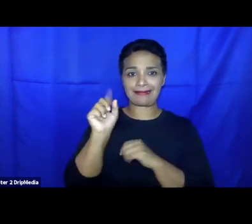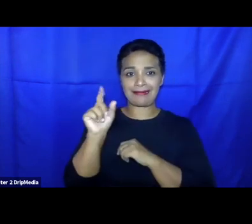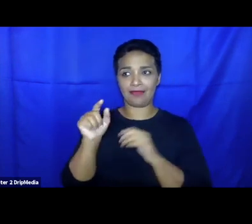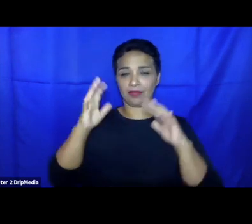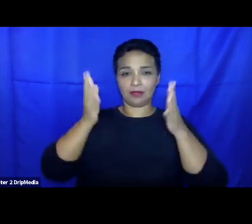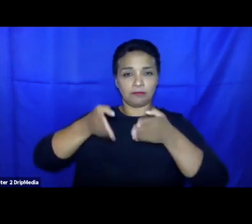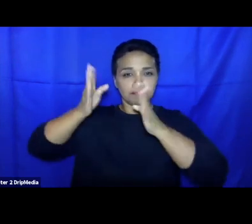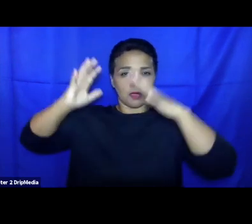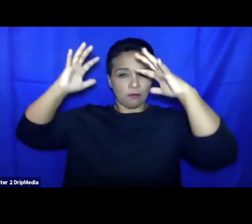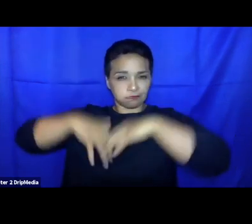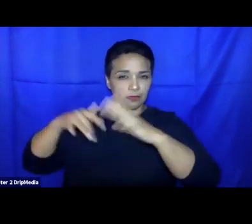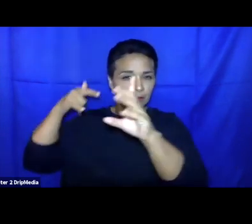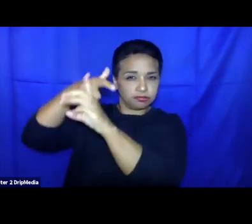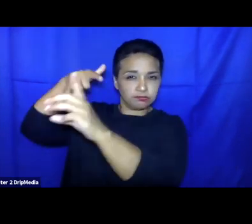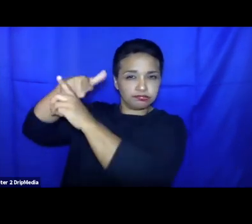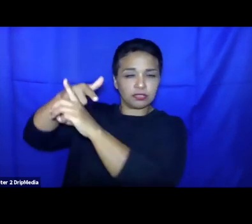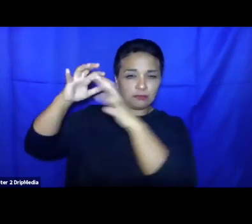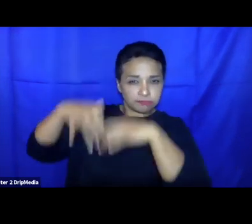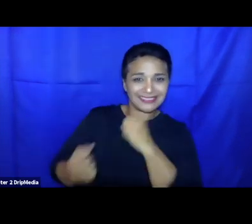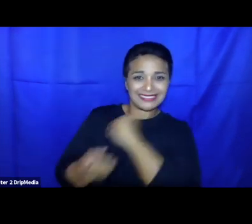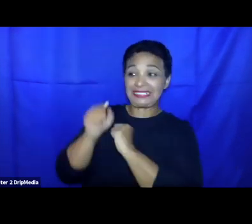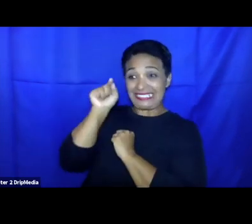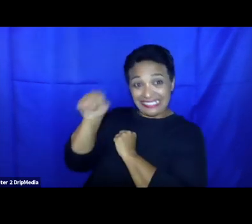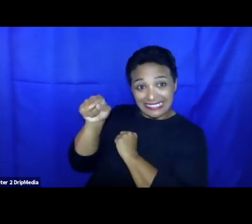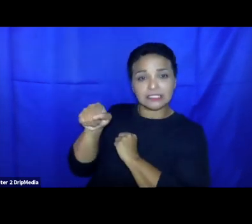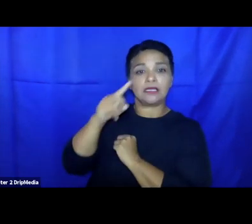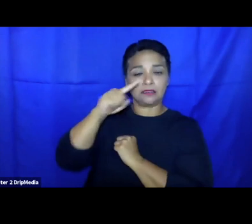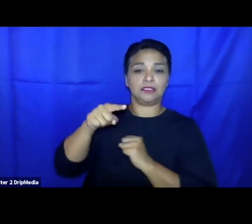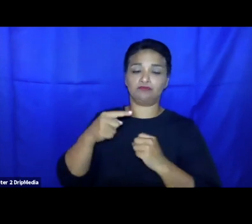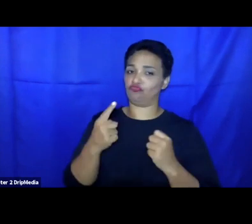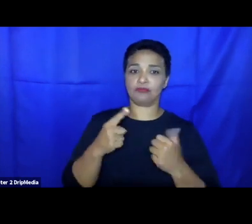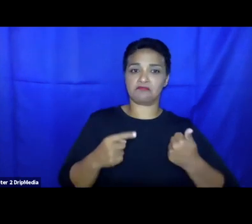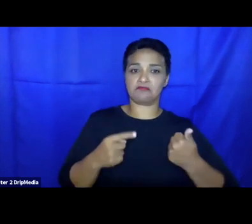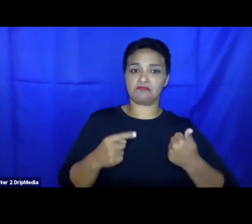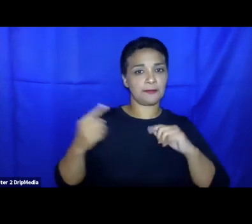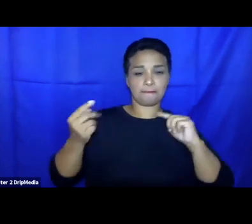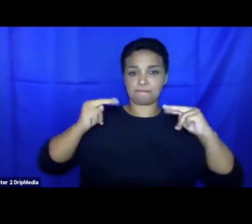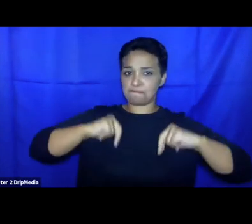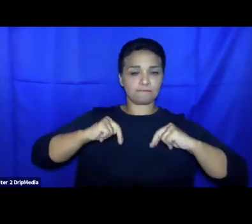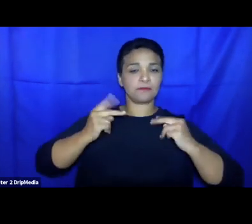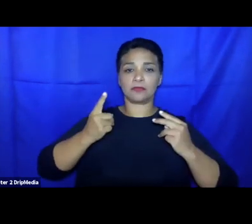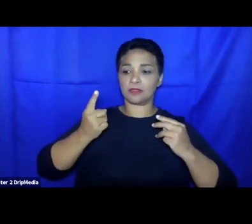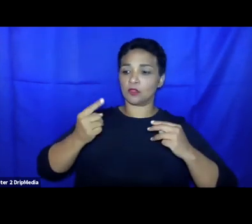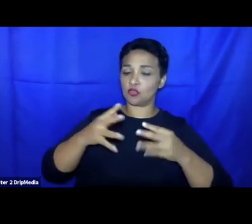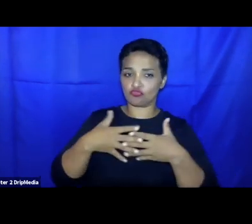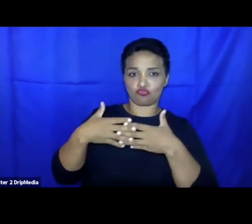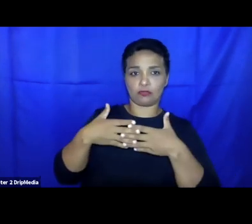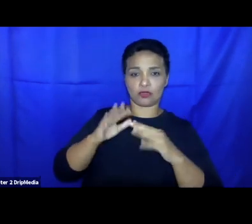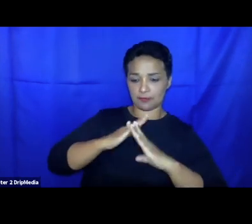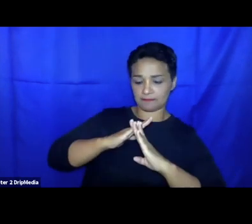to Canada's advantage. As part of those negotiations, Canada secured this Canada-US safe third country agreement. It only